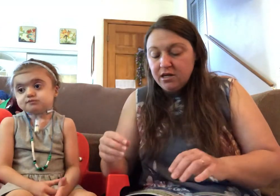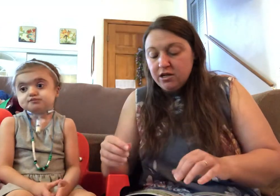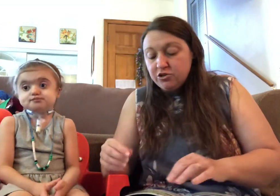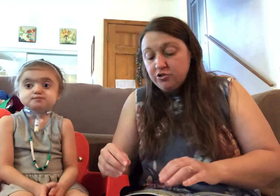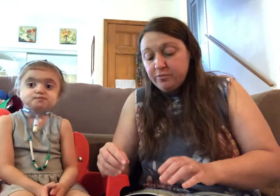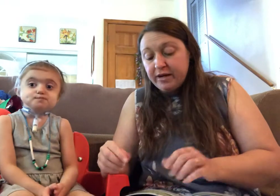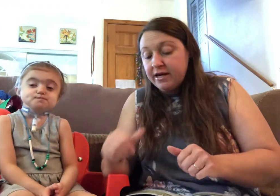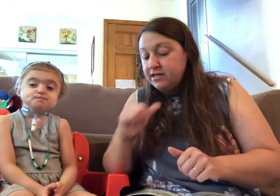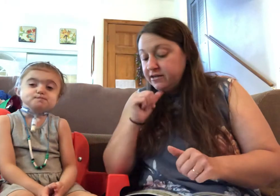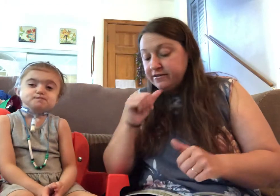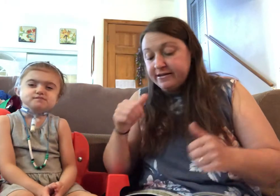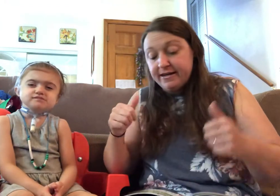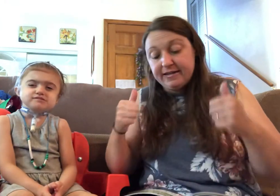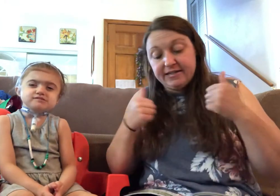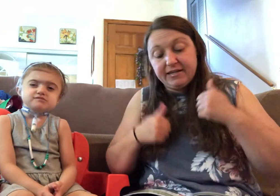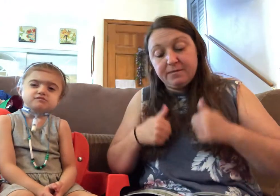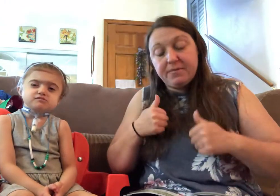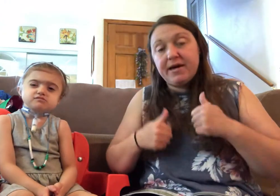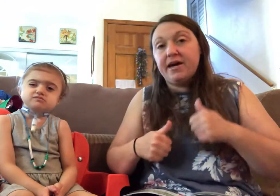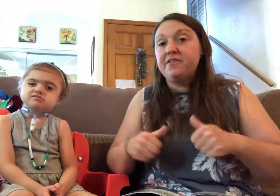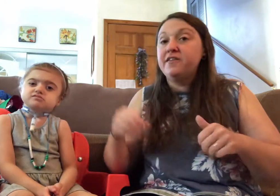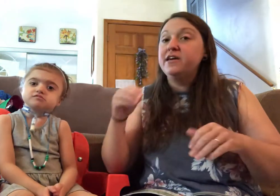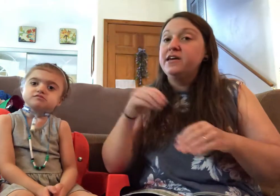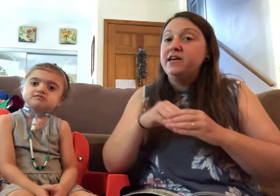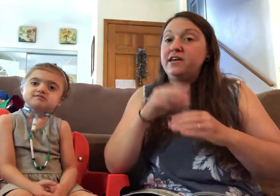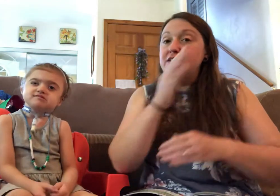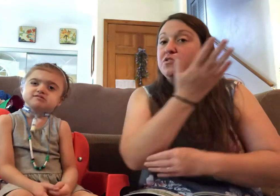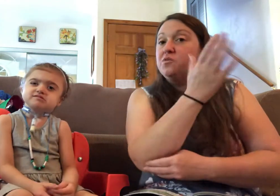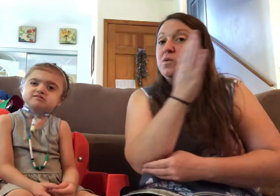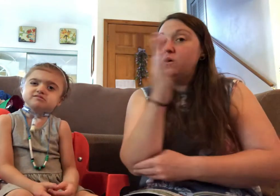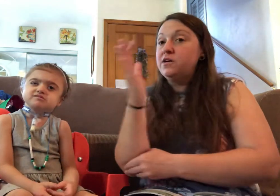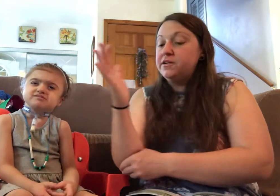Too bad he could not take a bath in the woods.